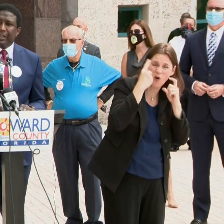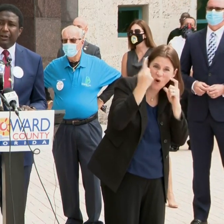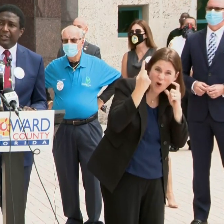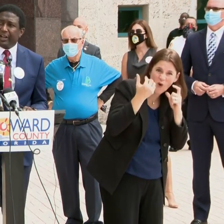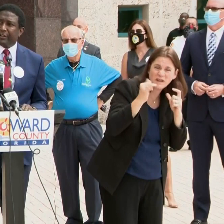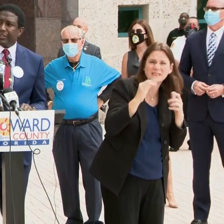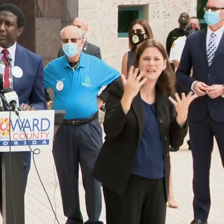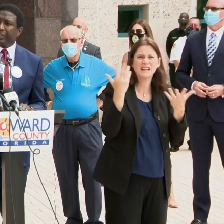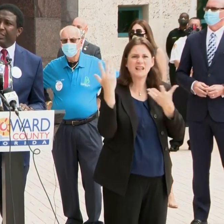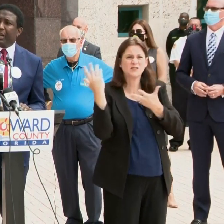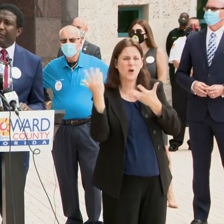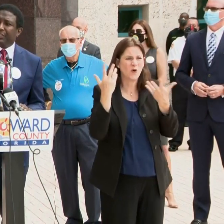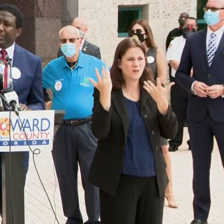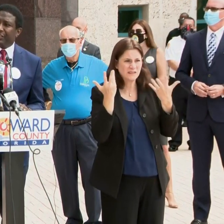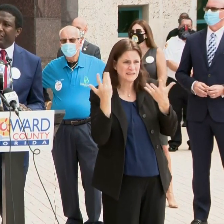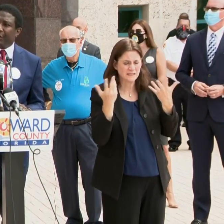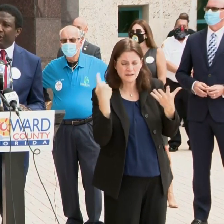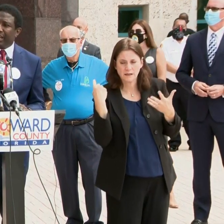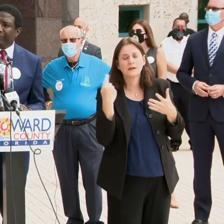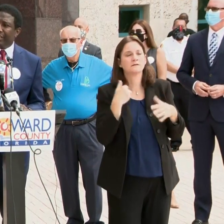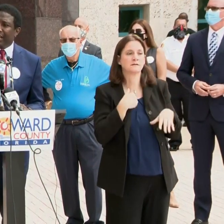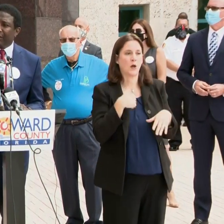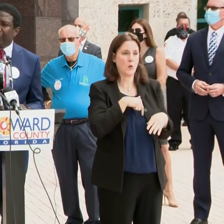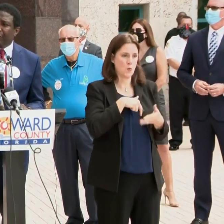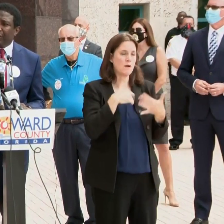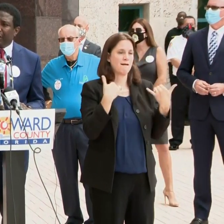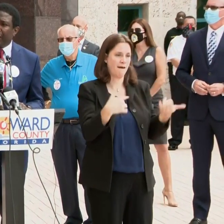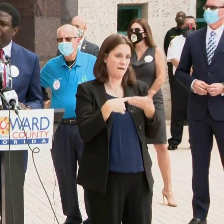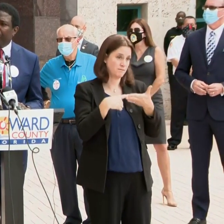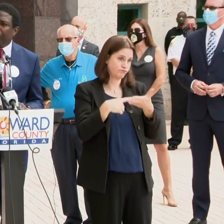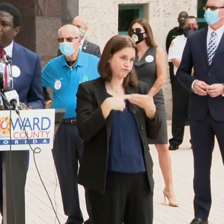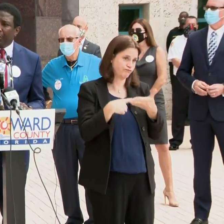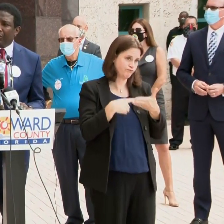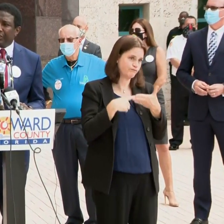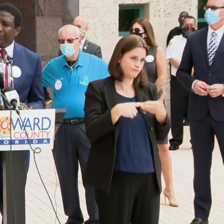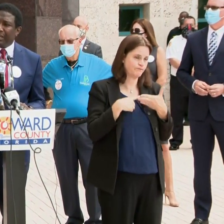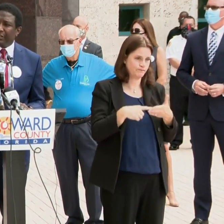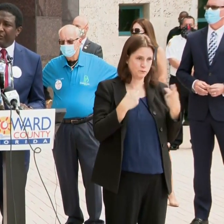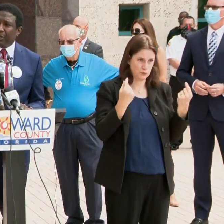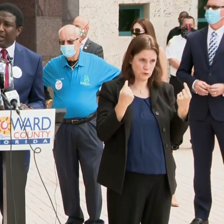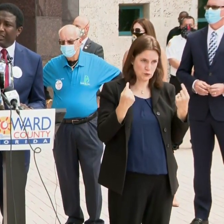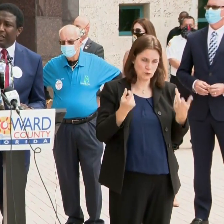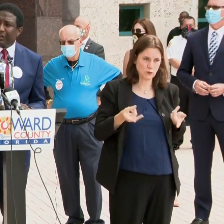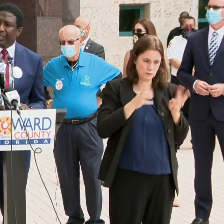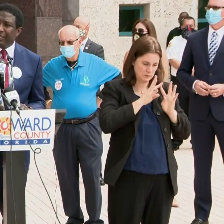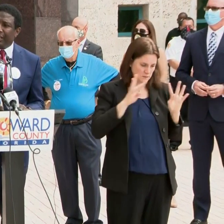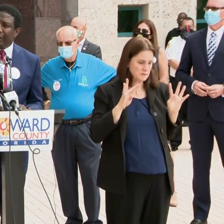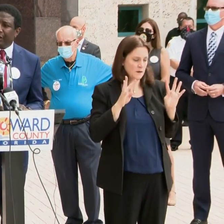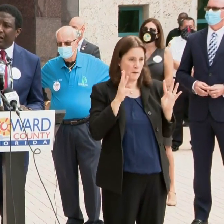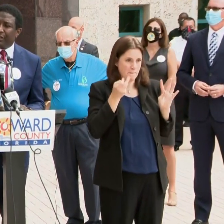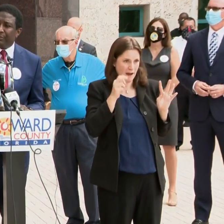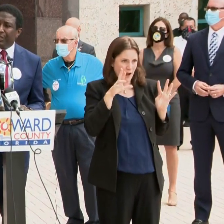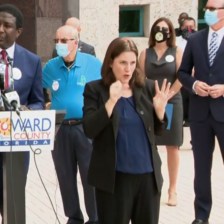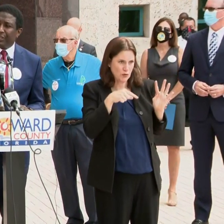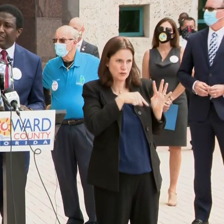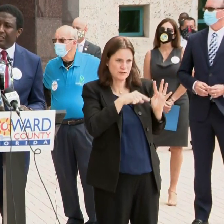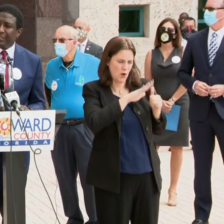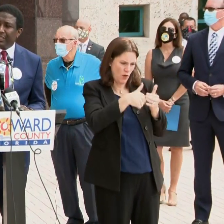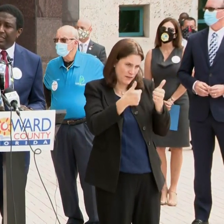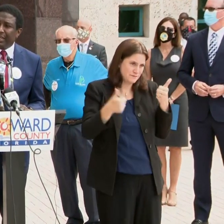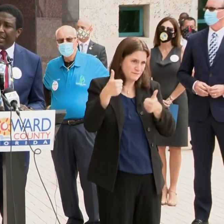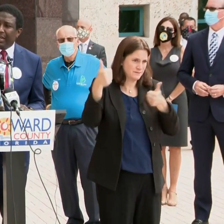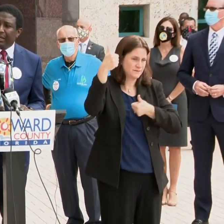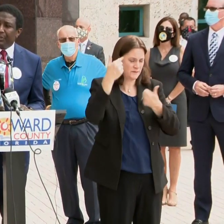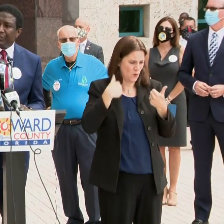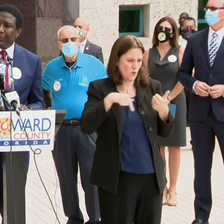There is certainly conversation that we're having now amongst the mayors of Broad County and our county administration